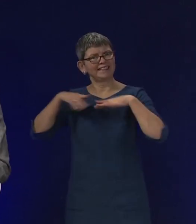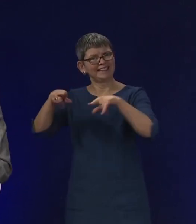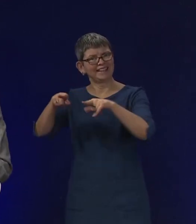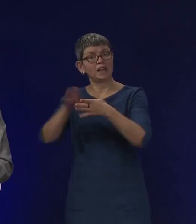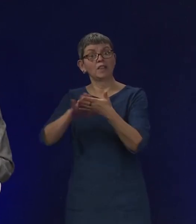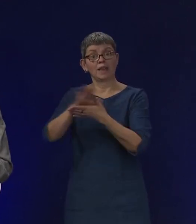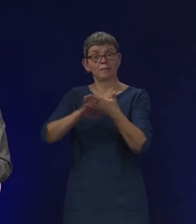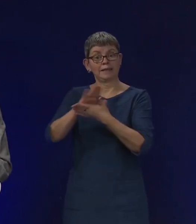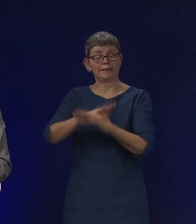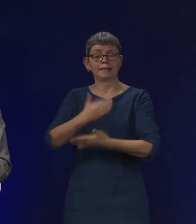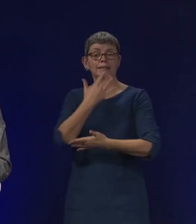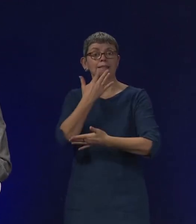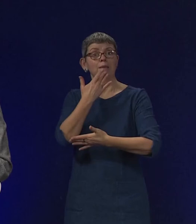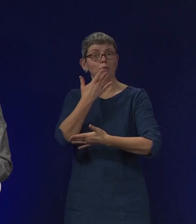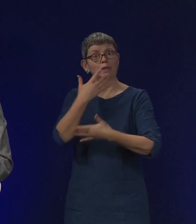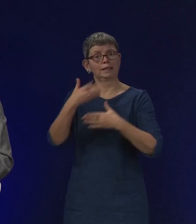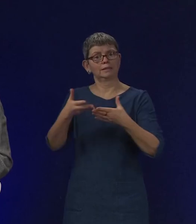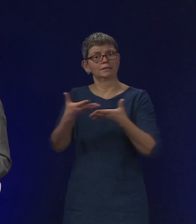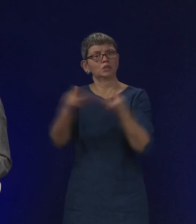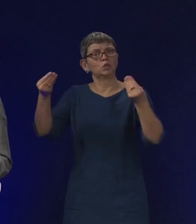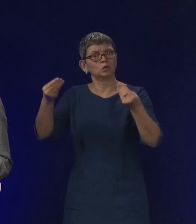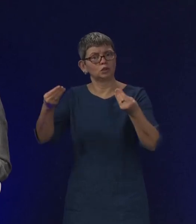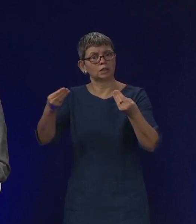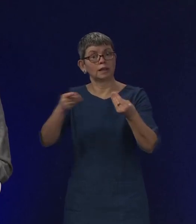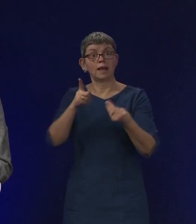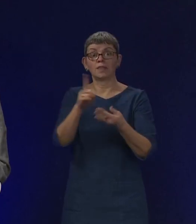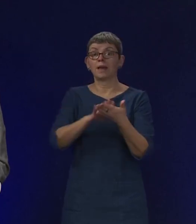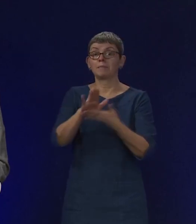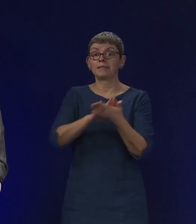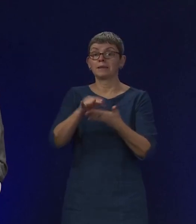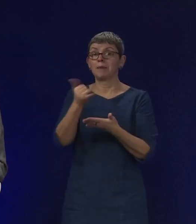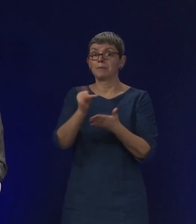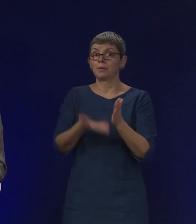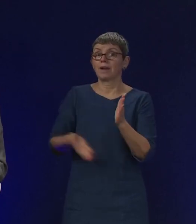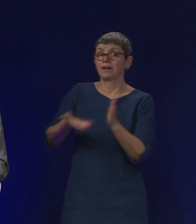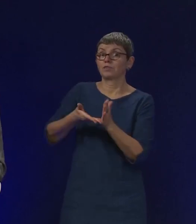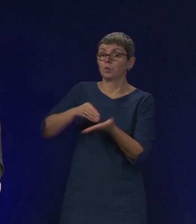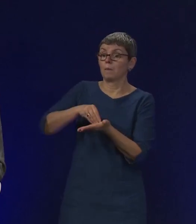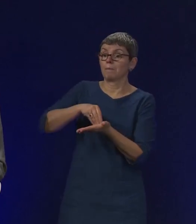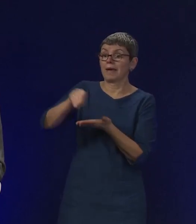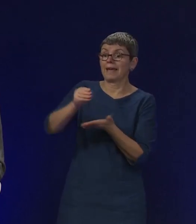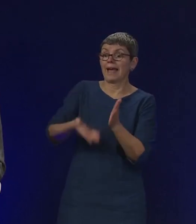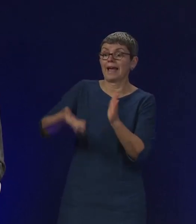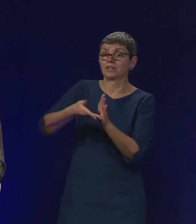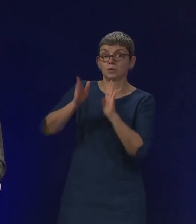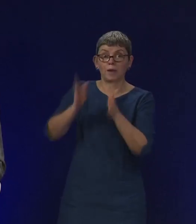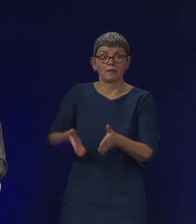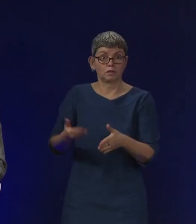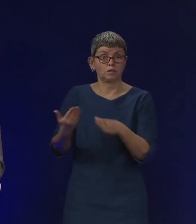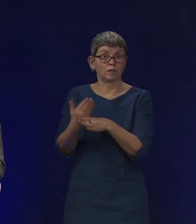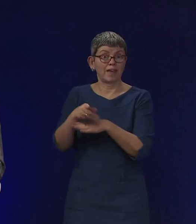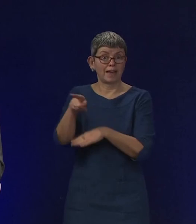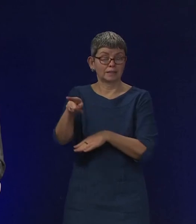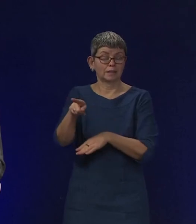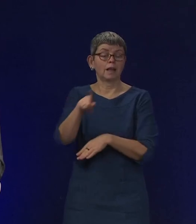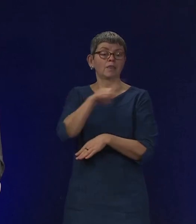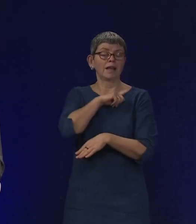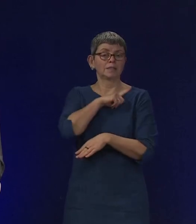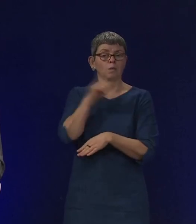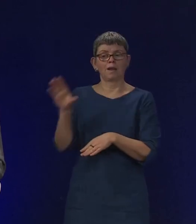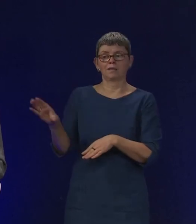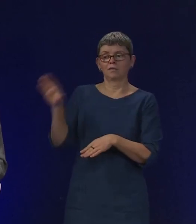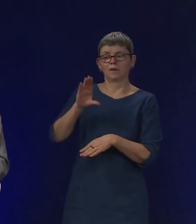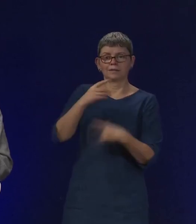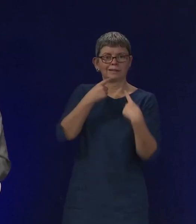care beds, might be that we have to pay above and beyond the national care home contract rate. So that is one of the reasons why the funding that was announced last week allows